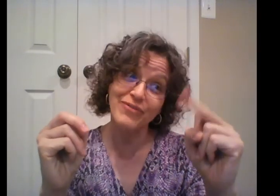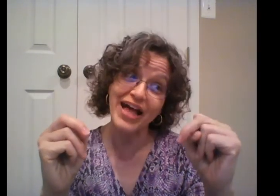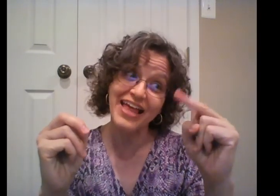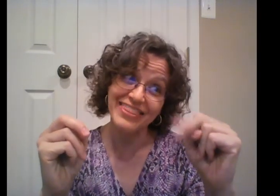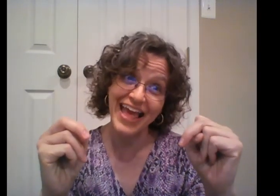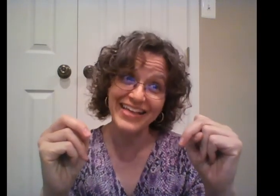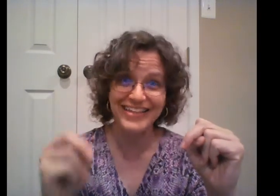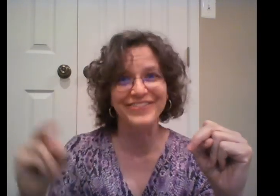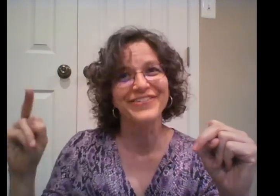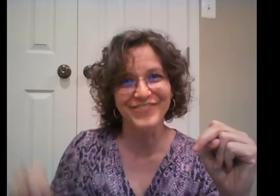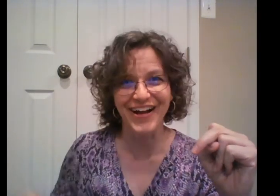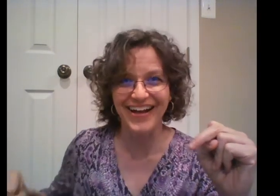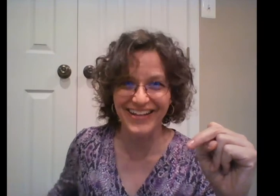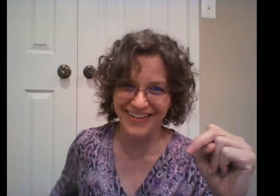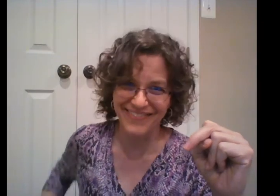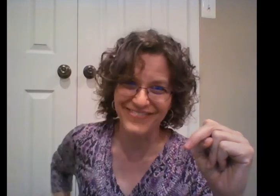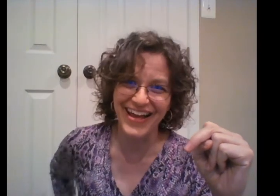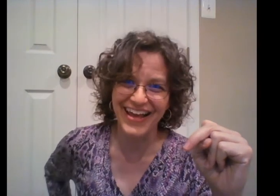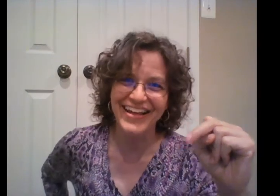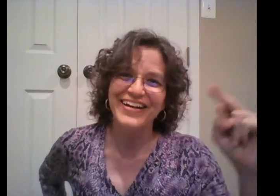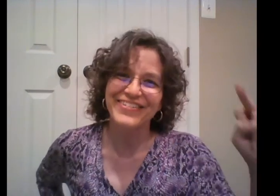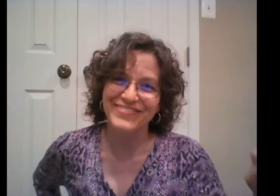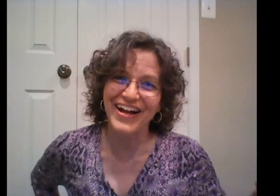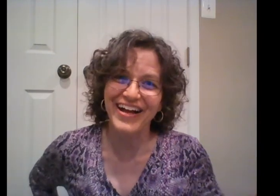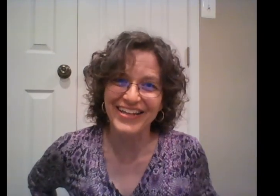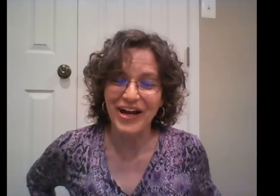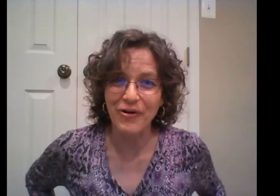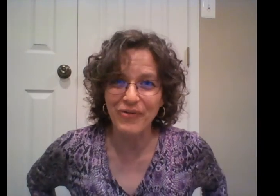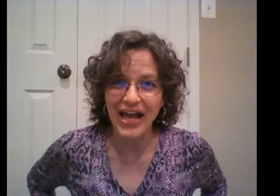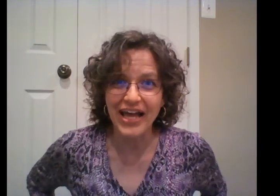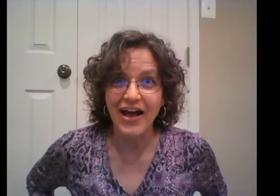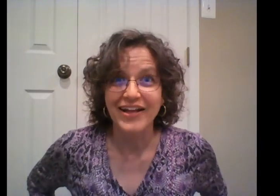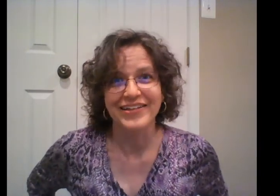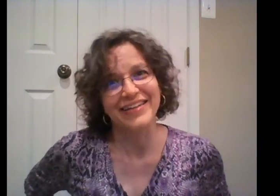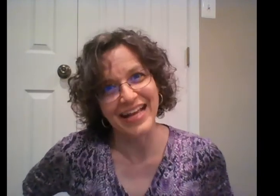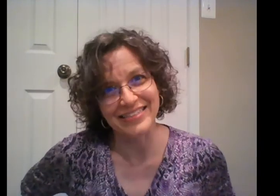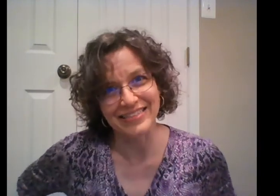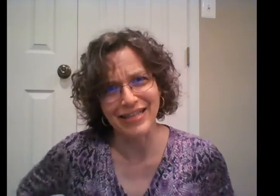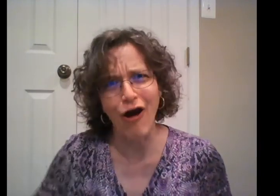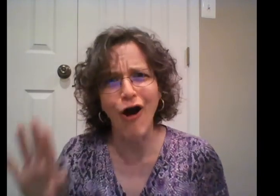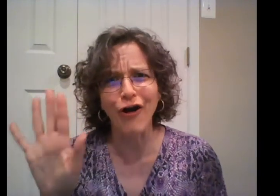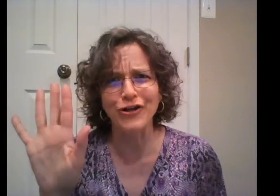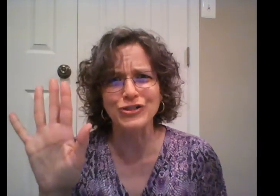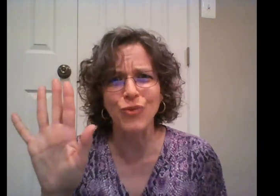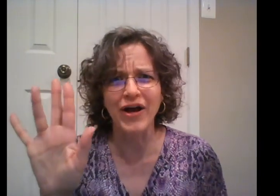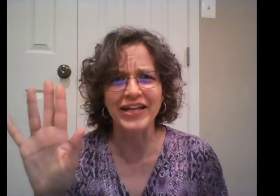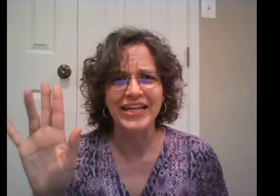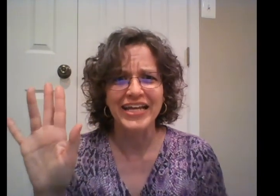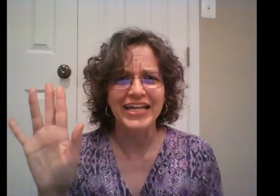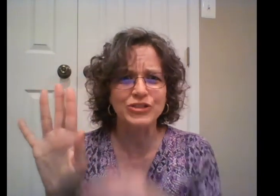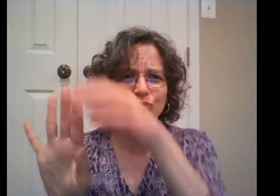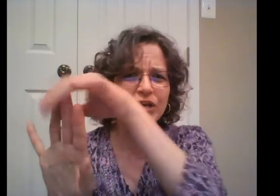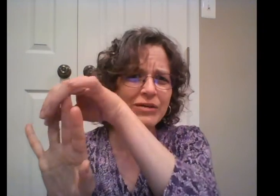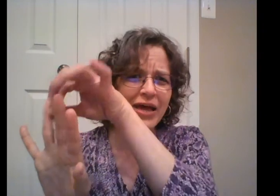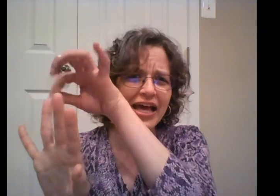well, I thank you. Run away. Run away. Next is the hardest one. It's Ringman.